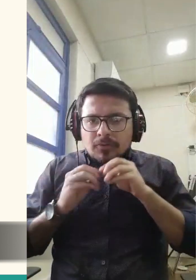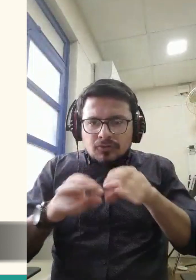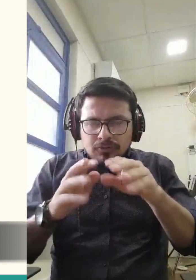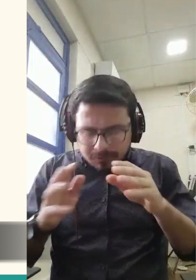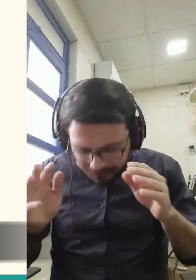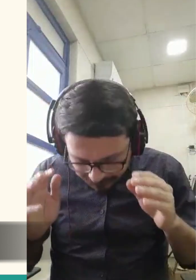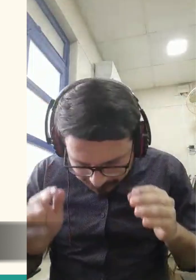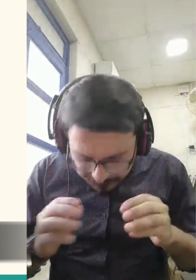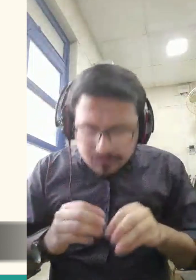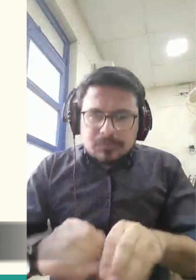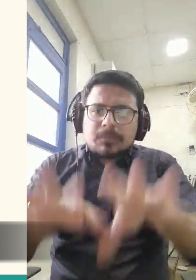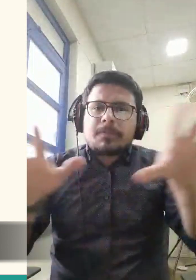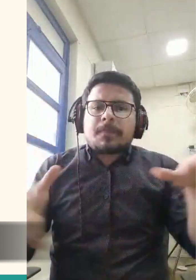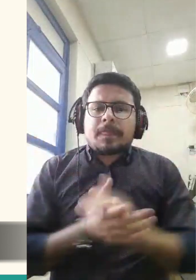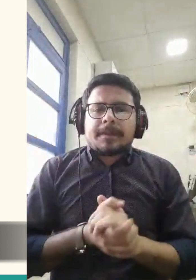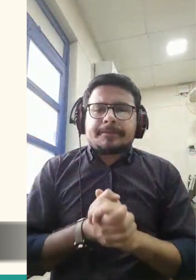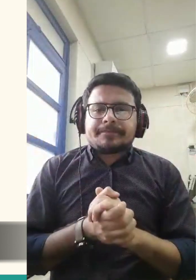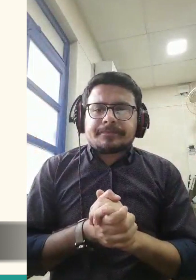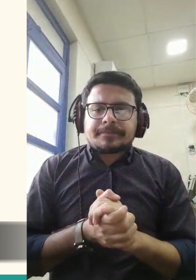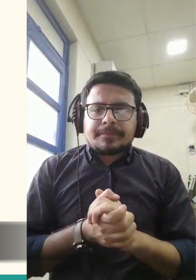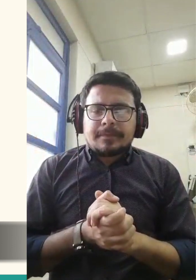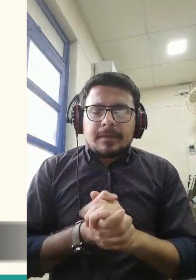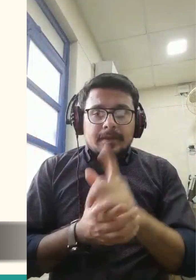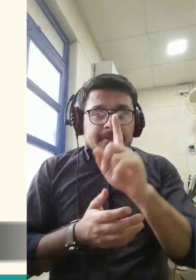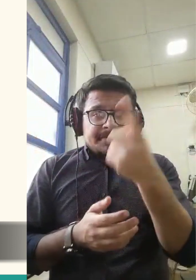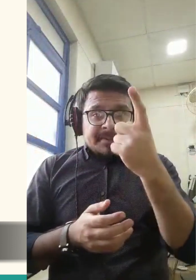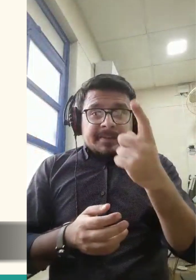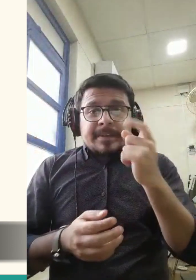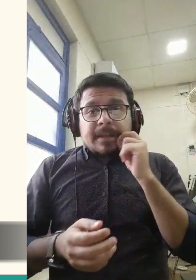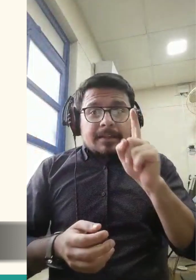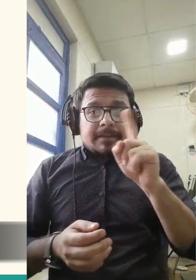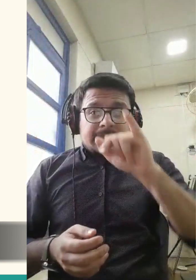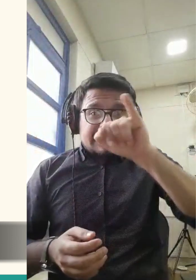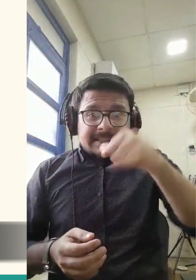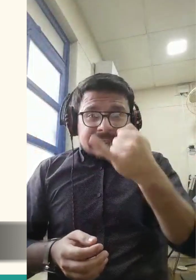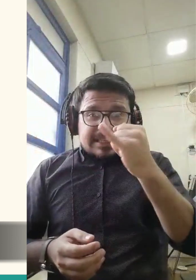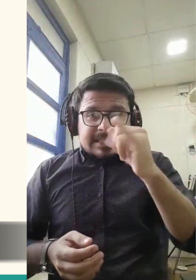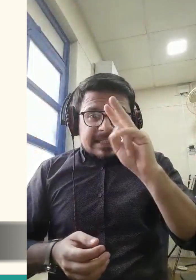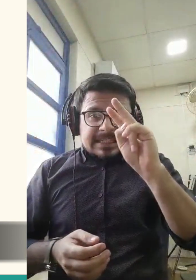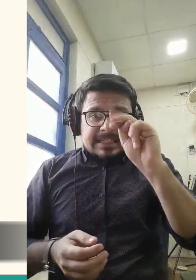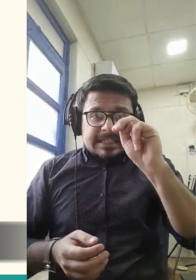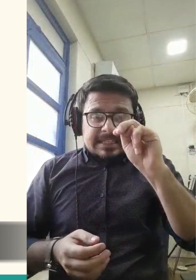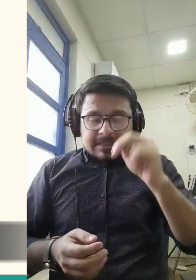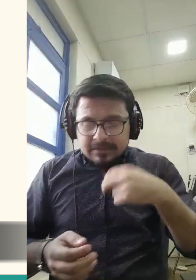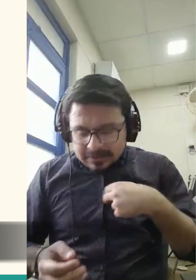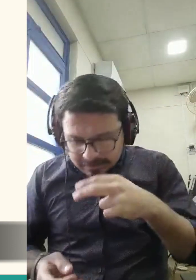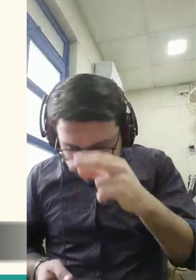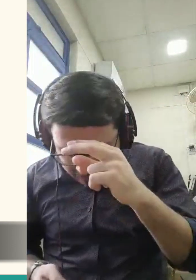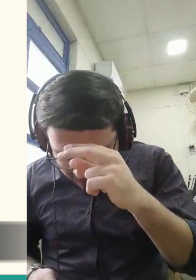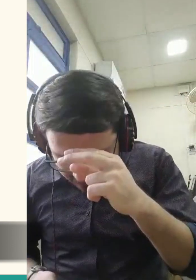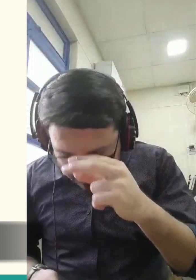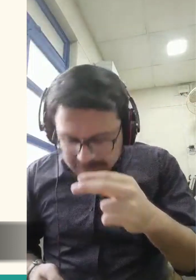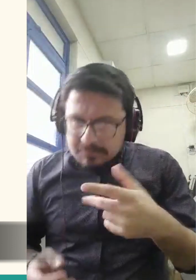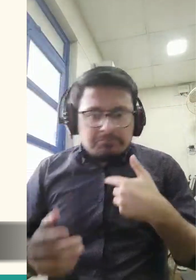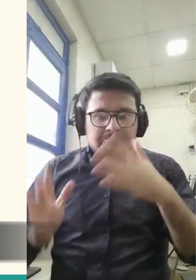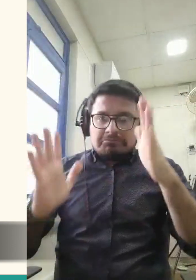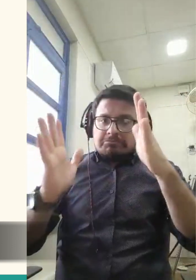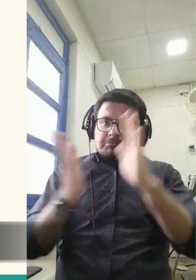The jinns had been eavesdropping, and when they saw the angels bow, they